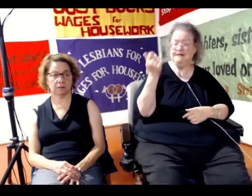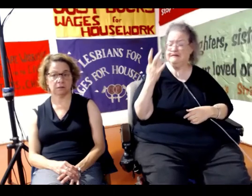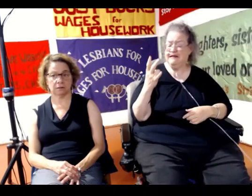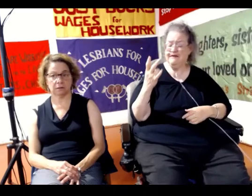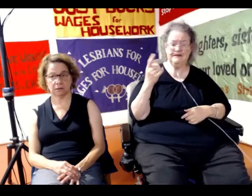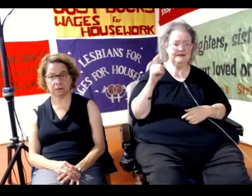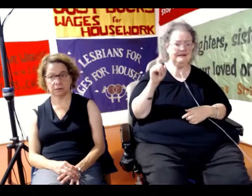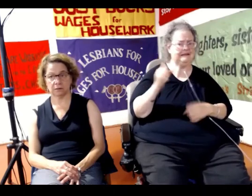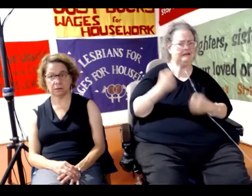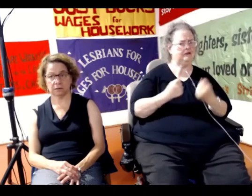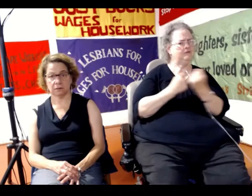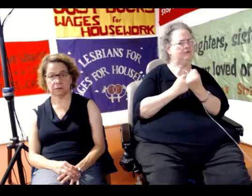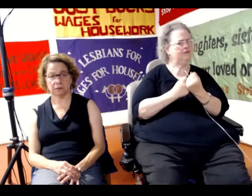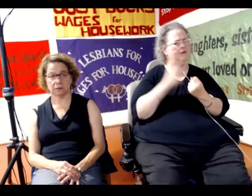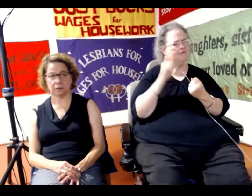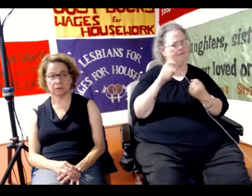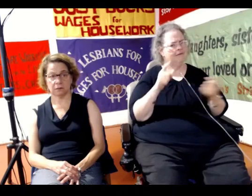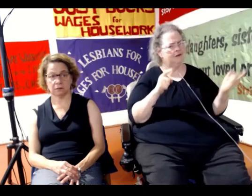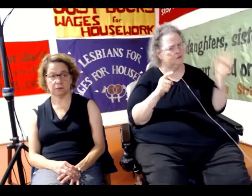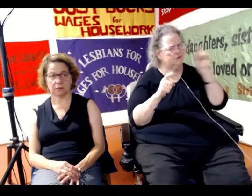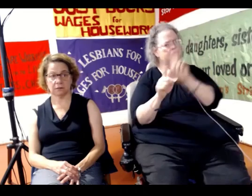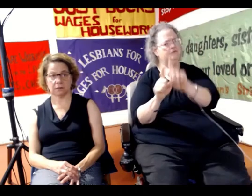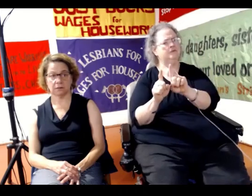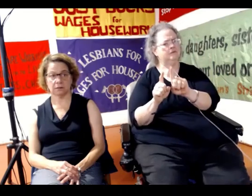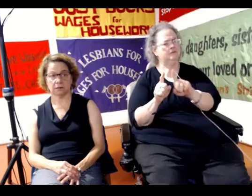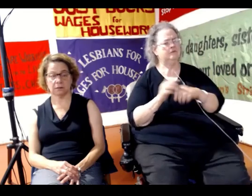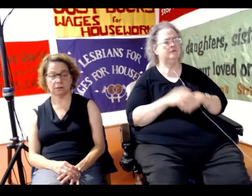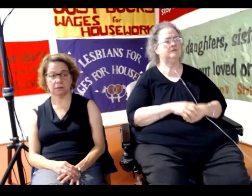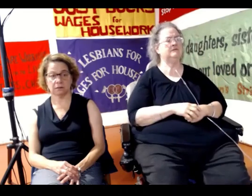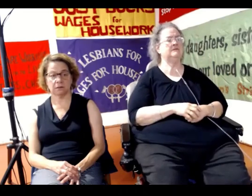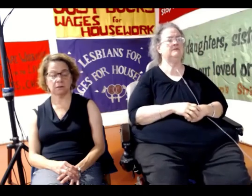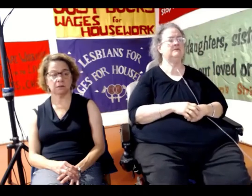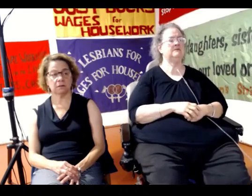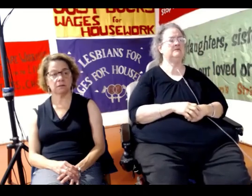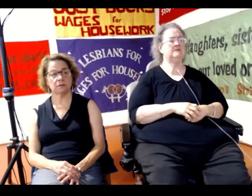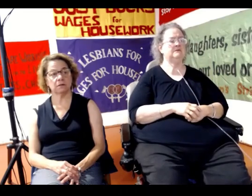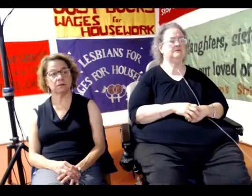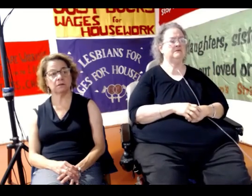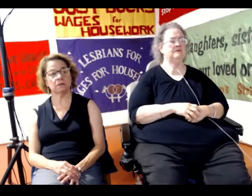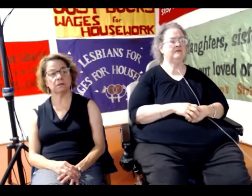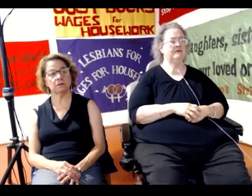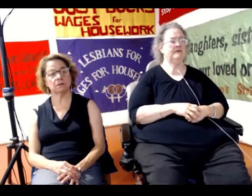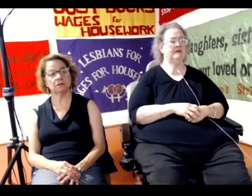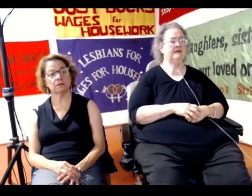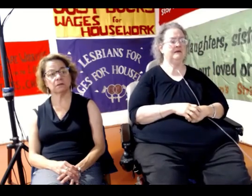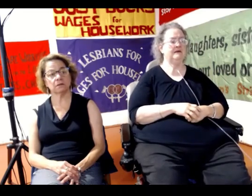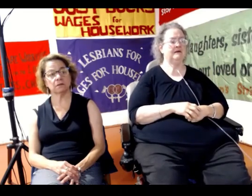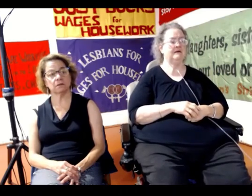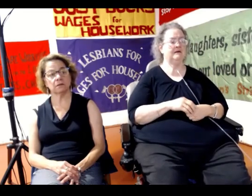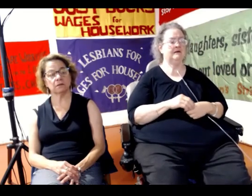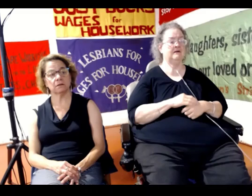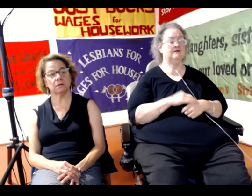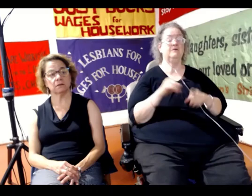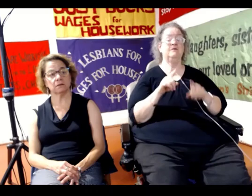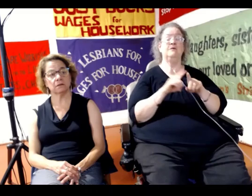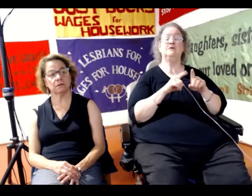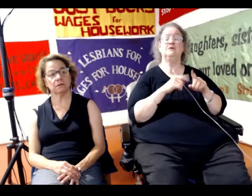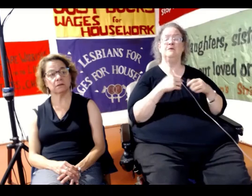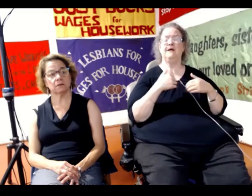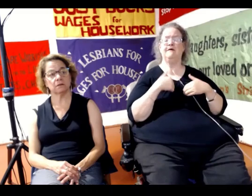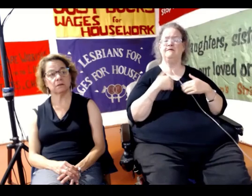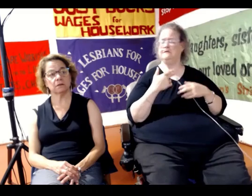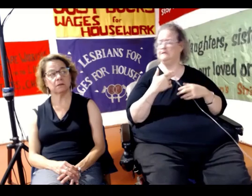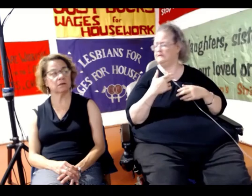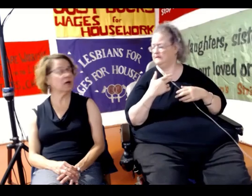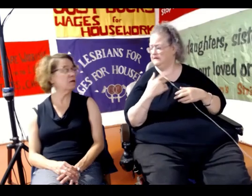new thing which we began to do is to have something called pre-entry. And that